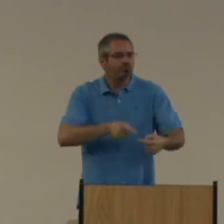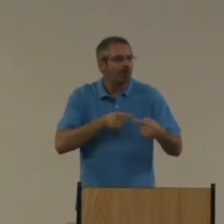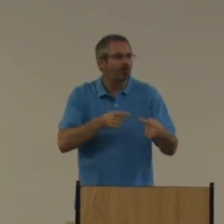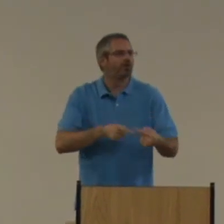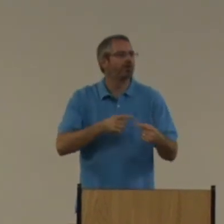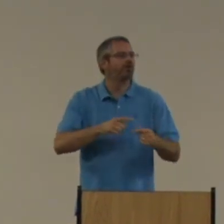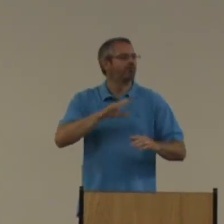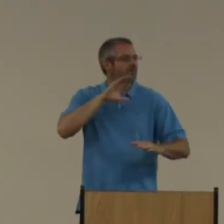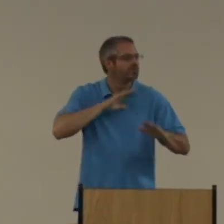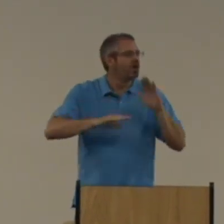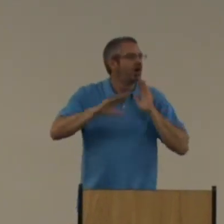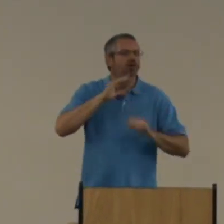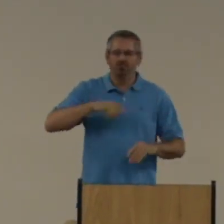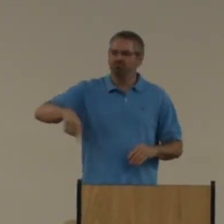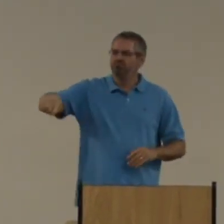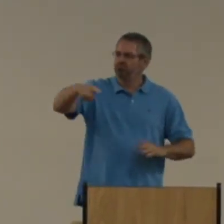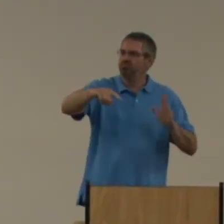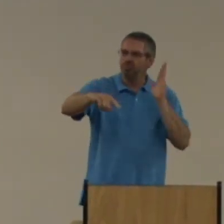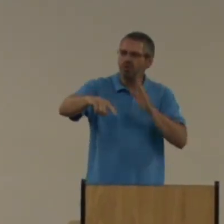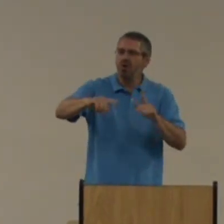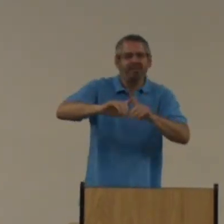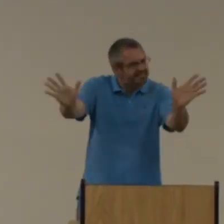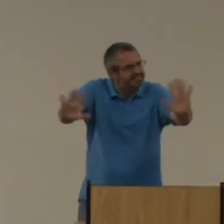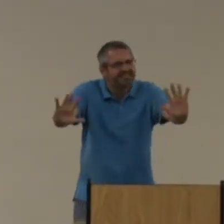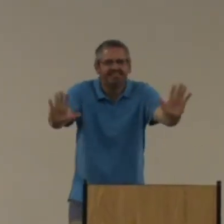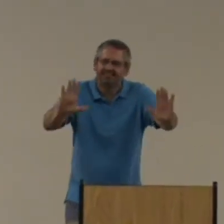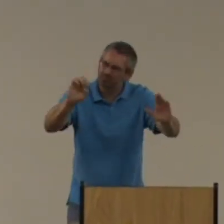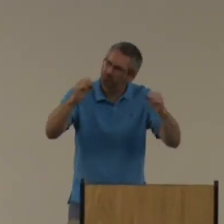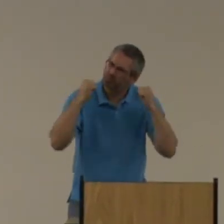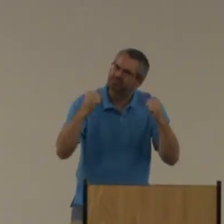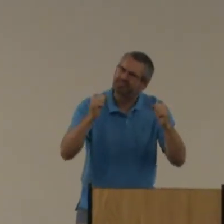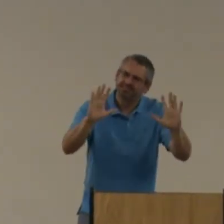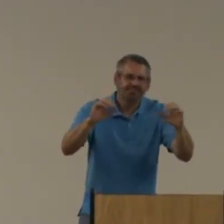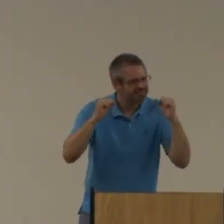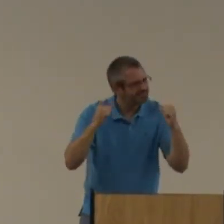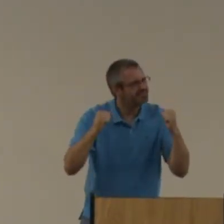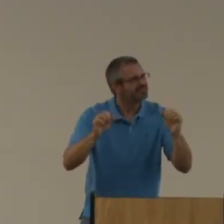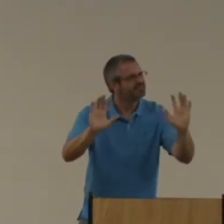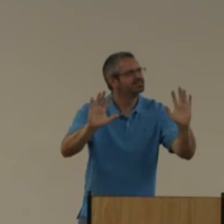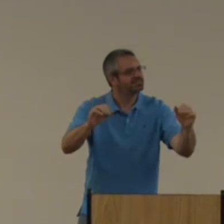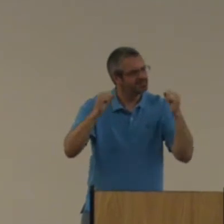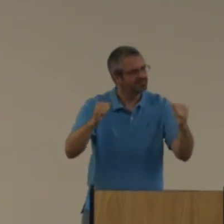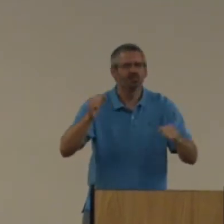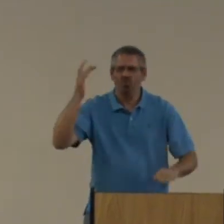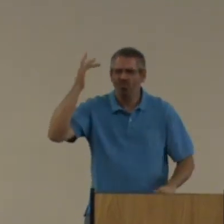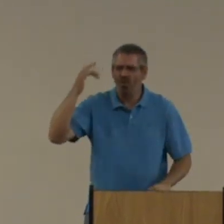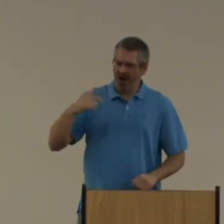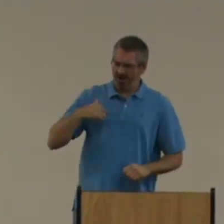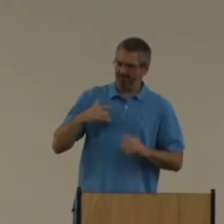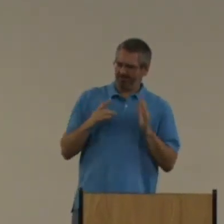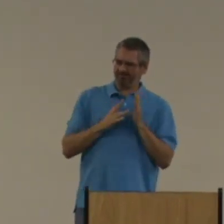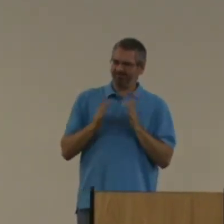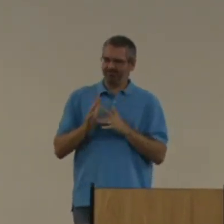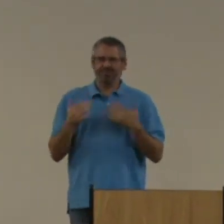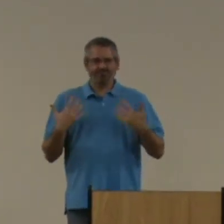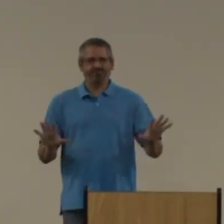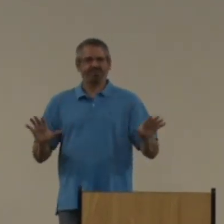I've been through their problems. I've been through their frustrations. Their struggles. He said, no. Be strong. Be strong. Why?